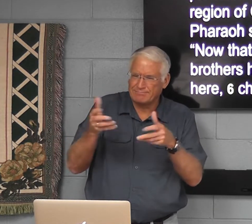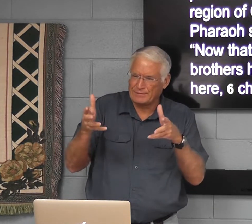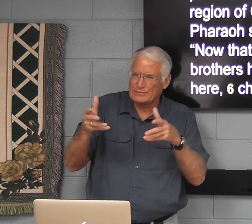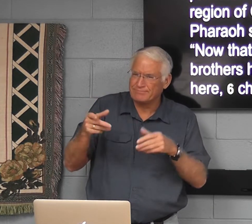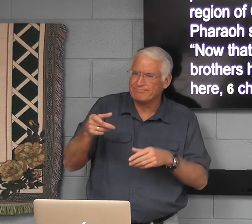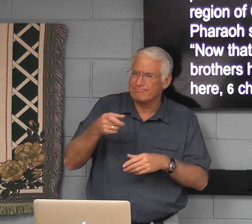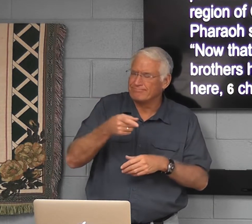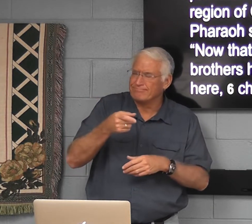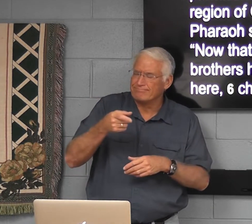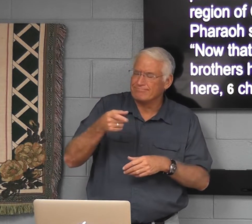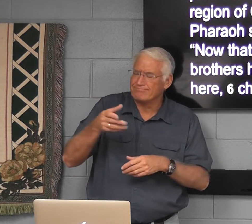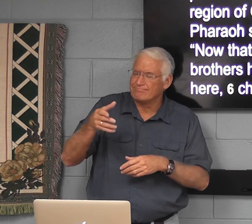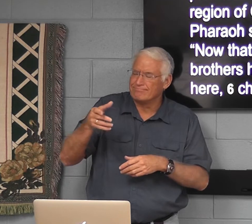Remember, had already been,